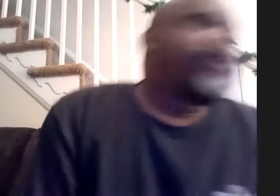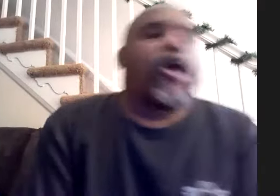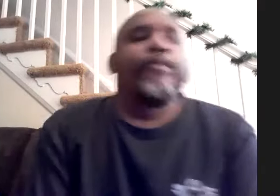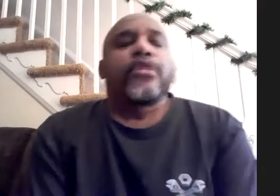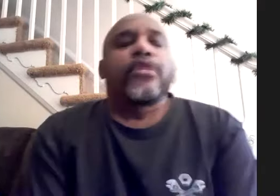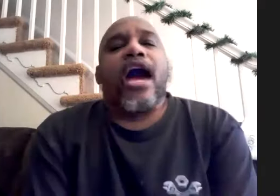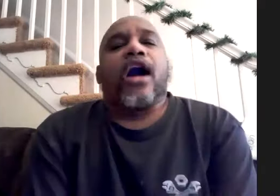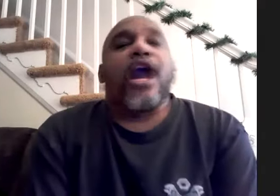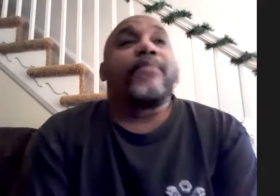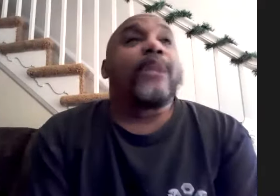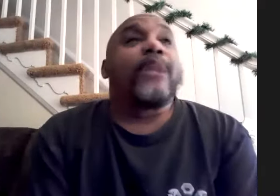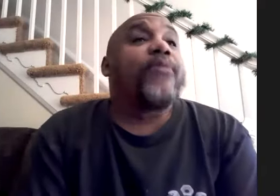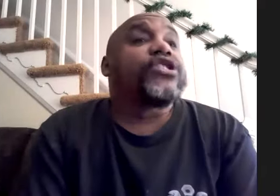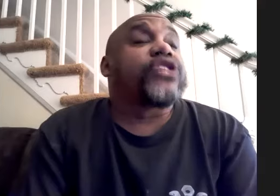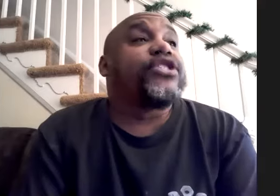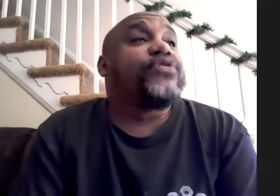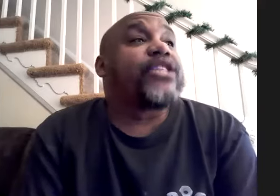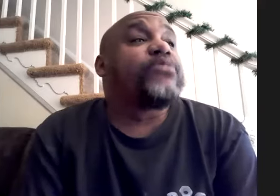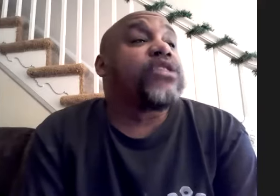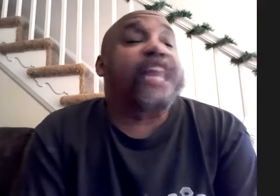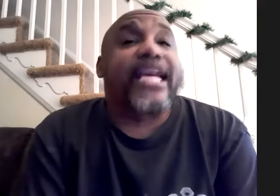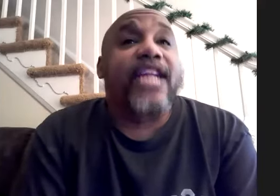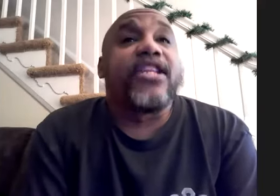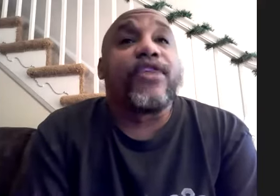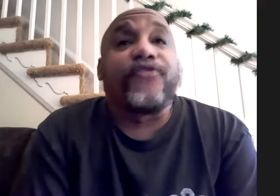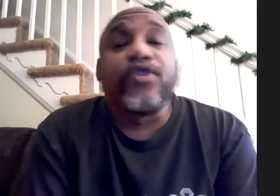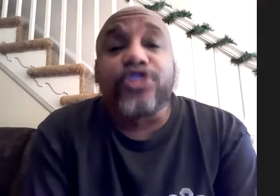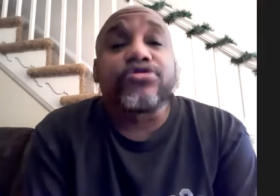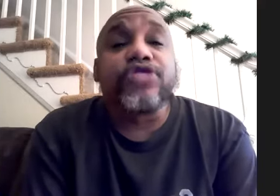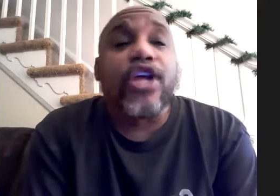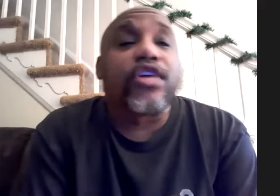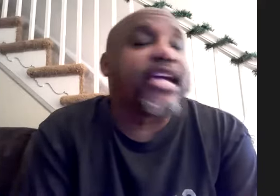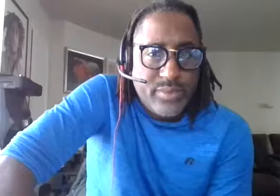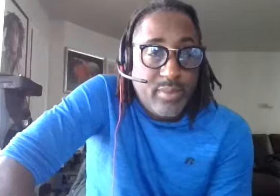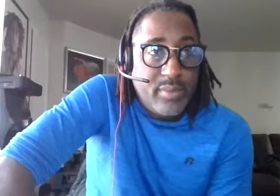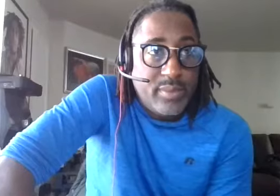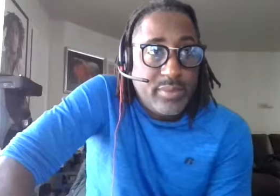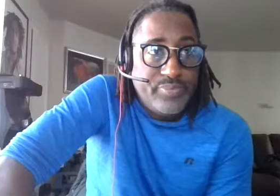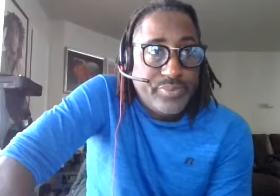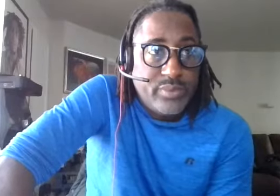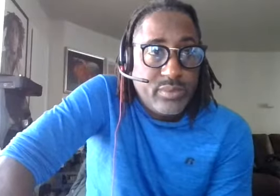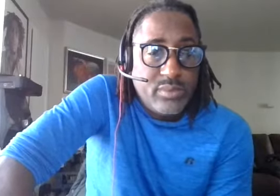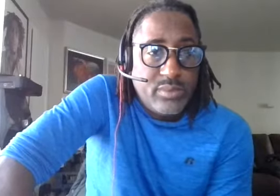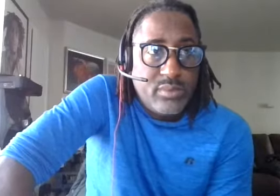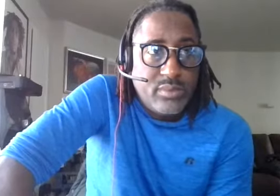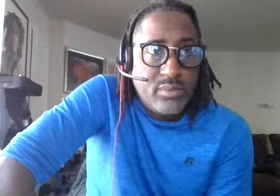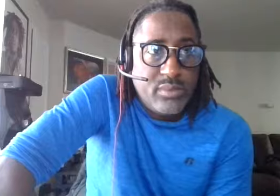so yeah i mean i'm probably going to try to do that as much as i can in the near future you know again i get the network get to meet people